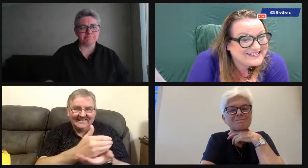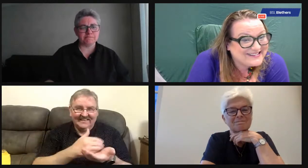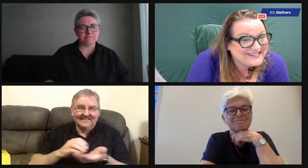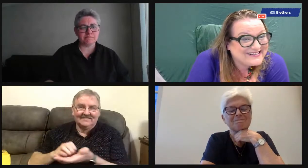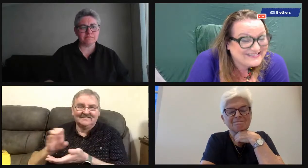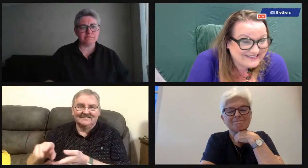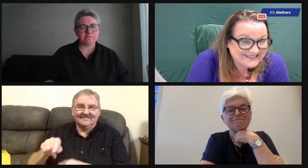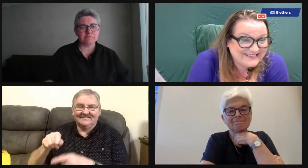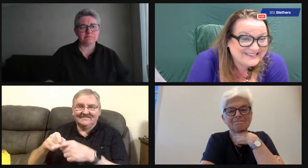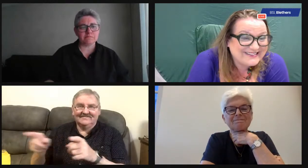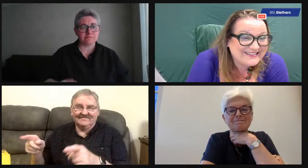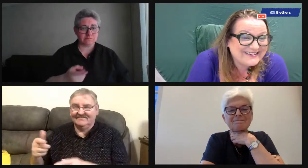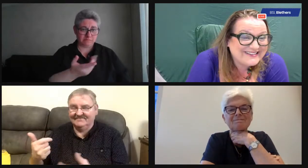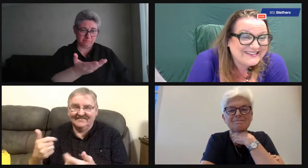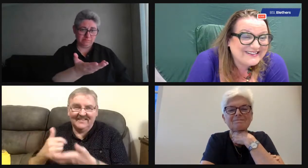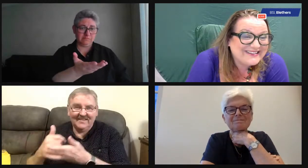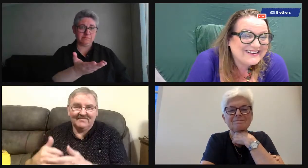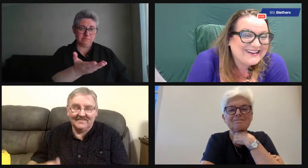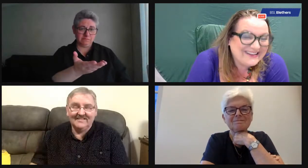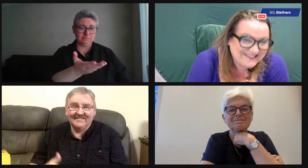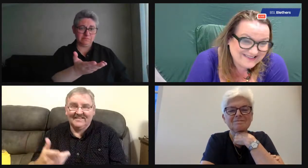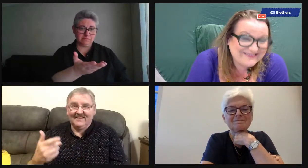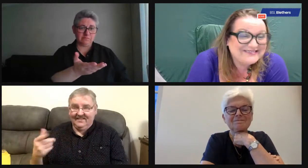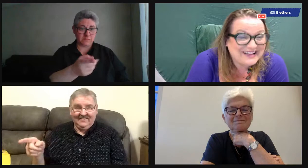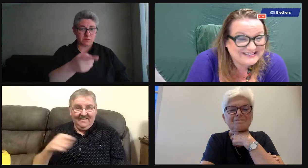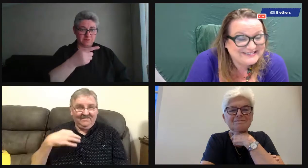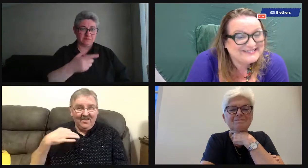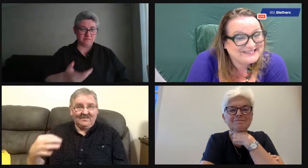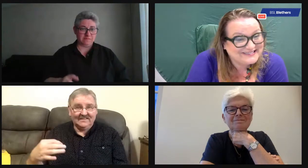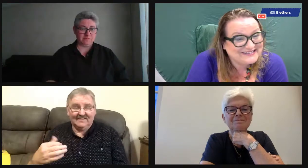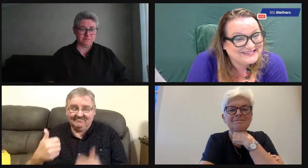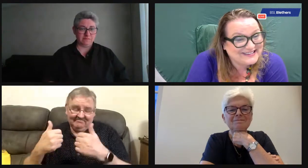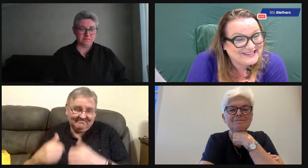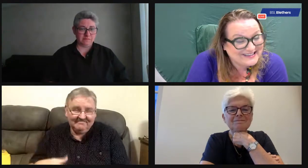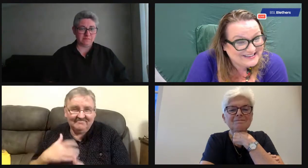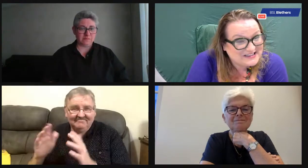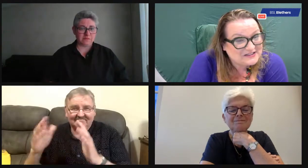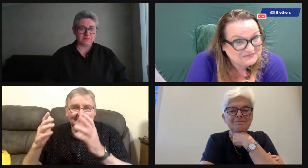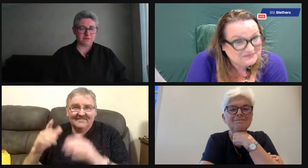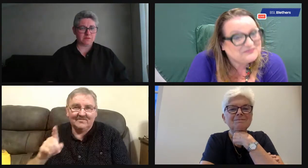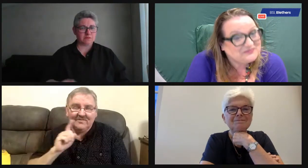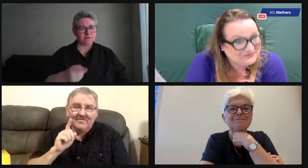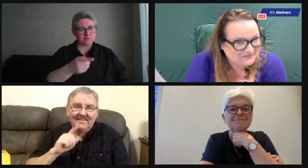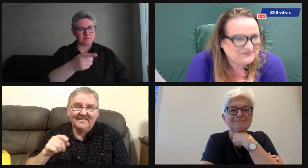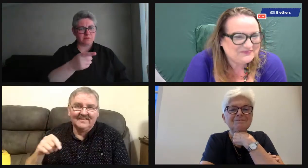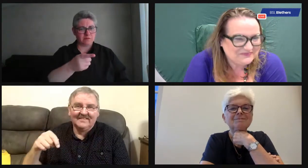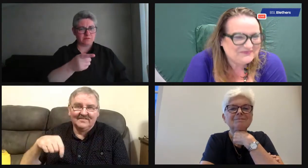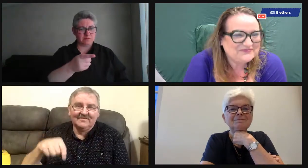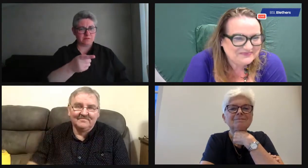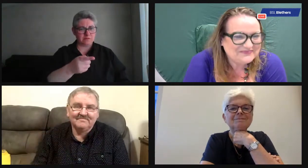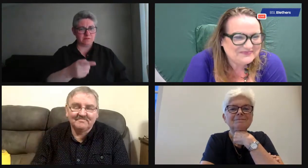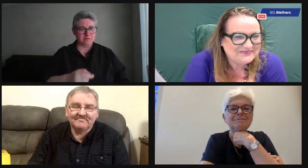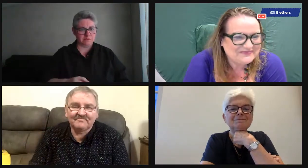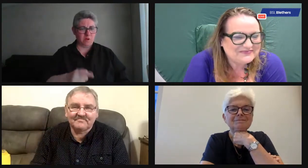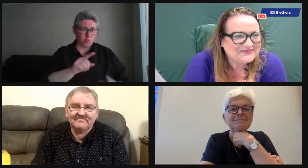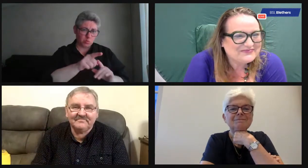for Rabbi Burns night. You know, and we gave them some food. And they were volunteering, yeah. It was a lovely woman.